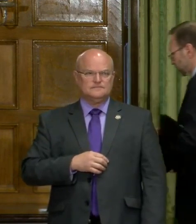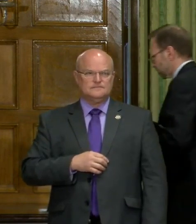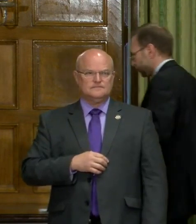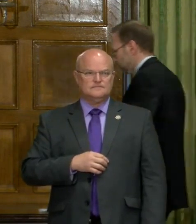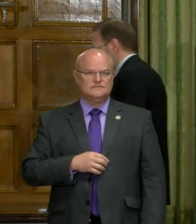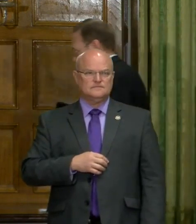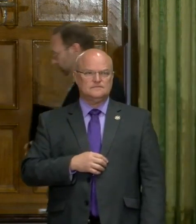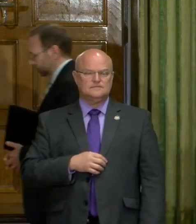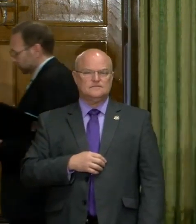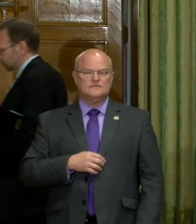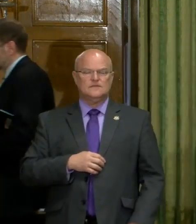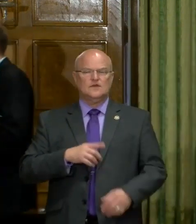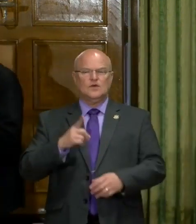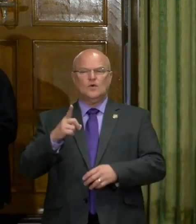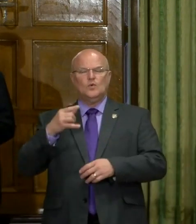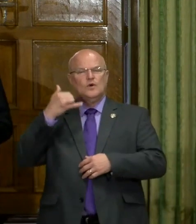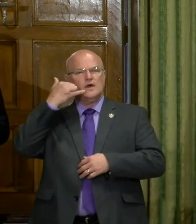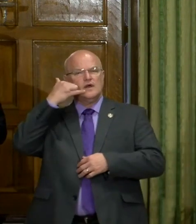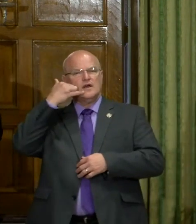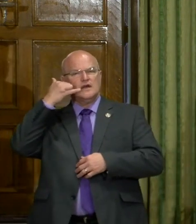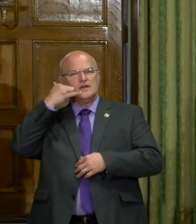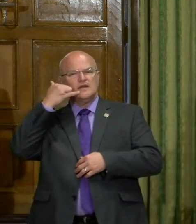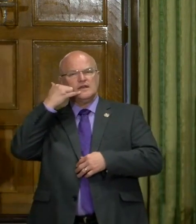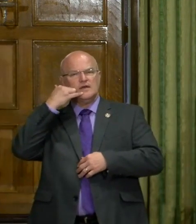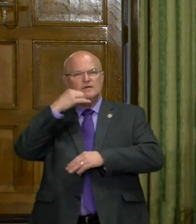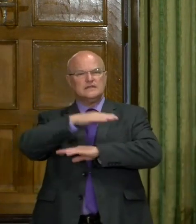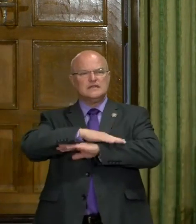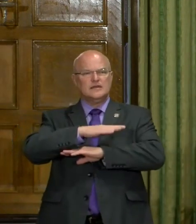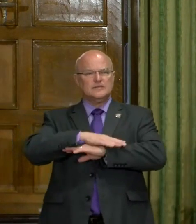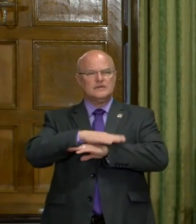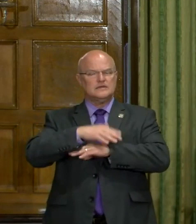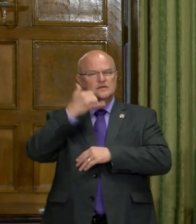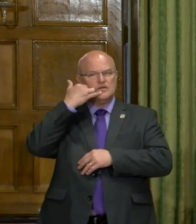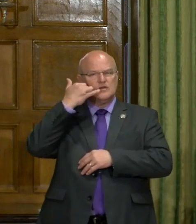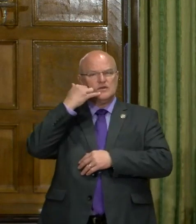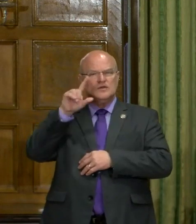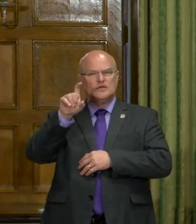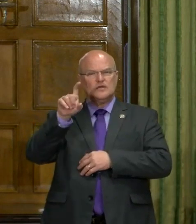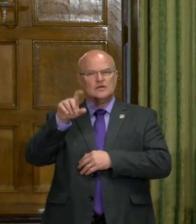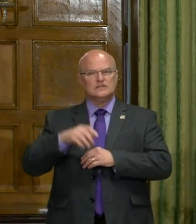take two more questions, one remotely and one at the table. Is there a question remotely?